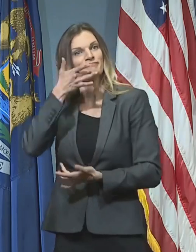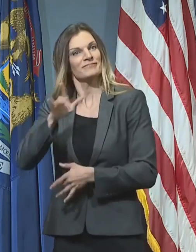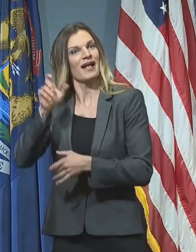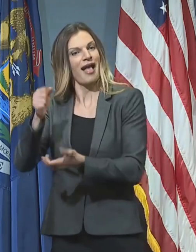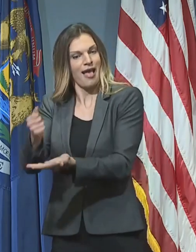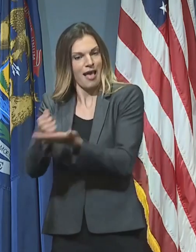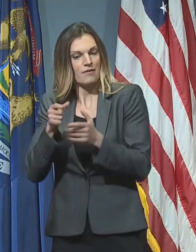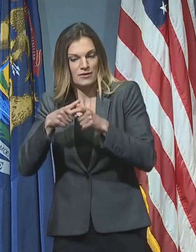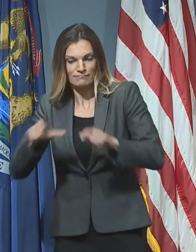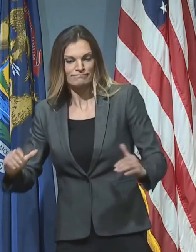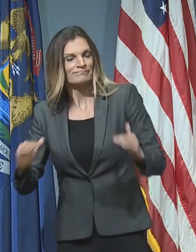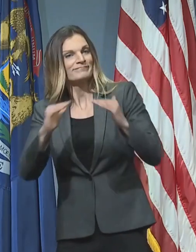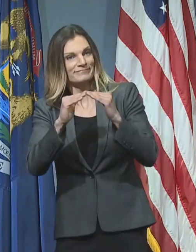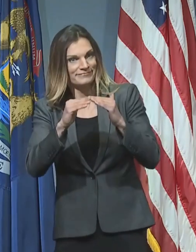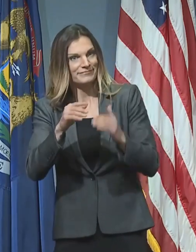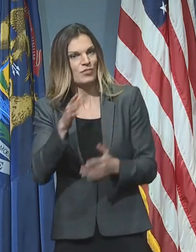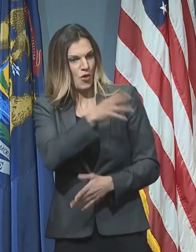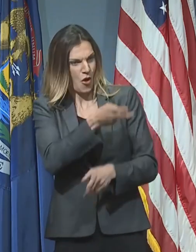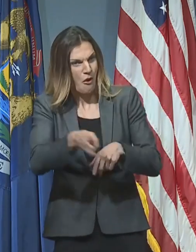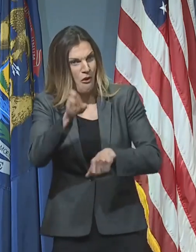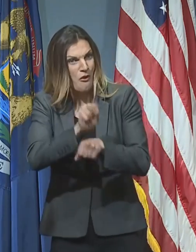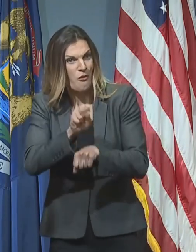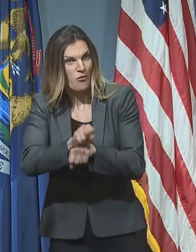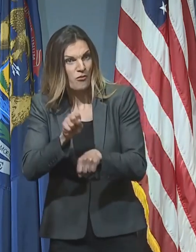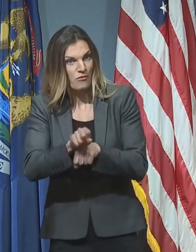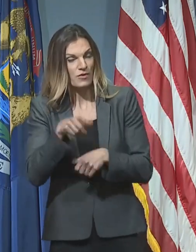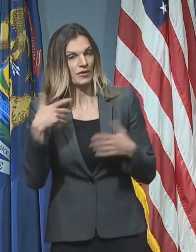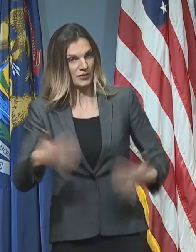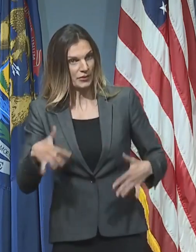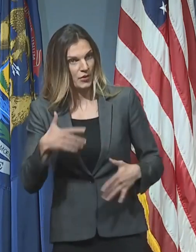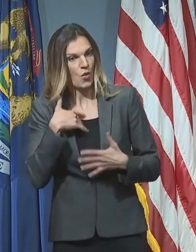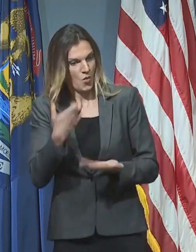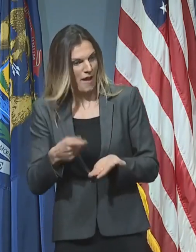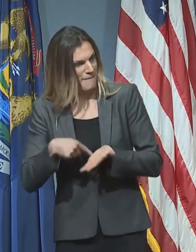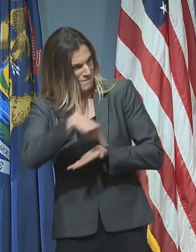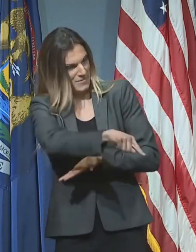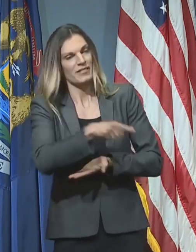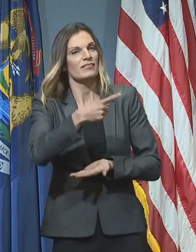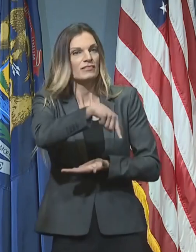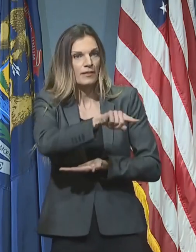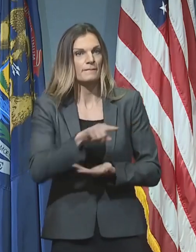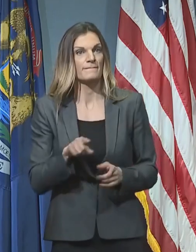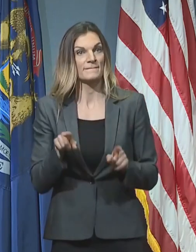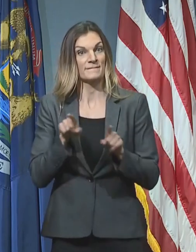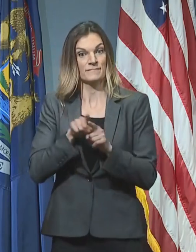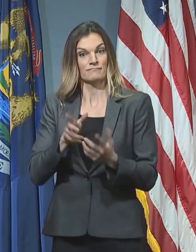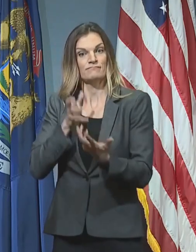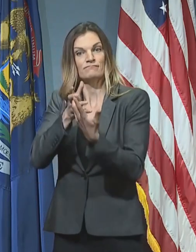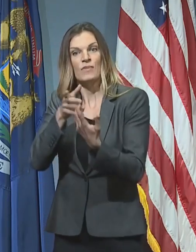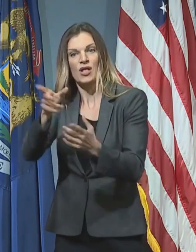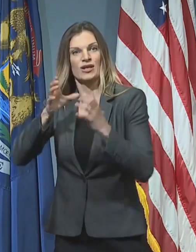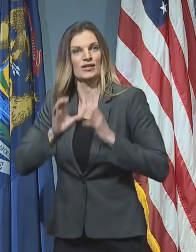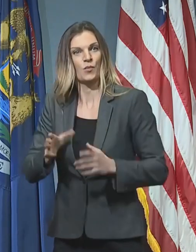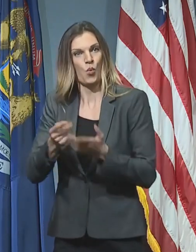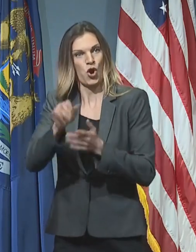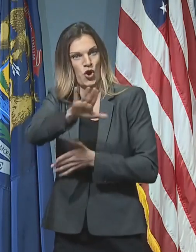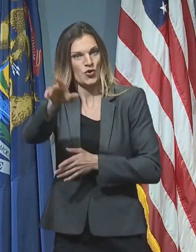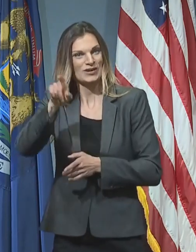hours and compensate them properly for their hard work, which in turn allows us to meet the needs of our precious customers.